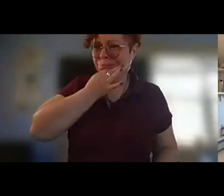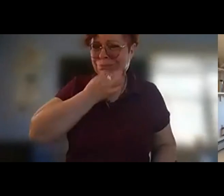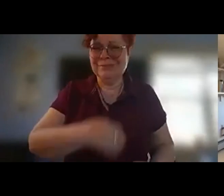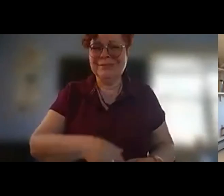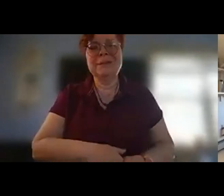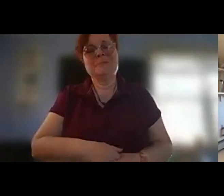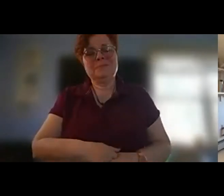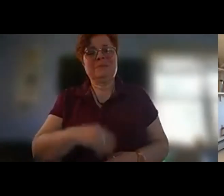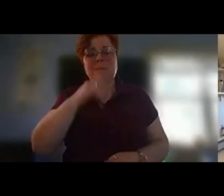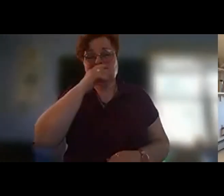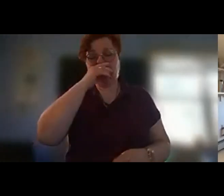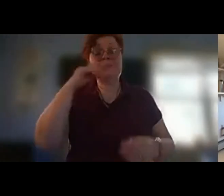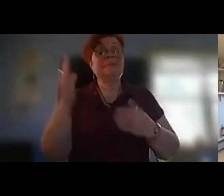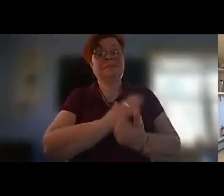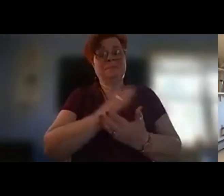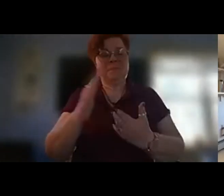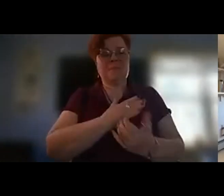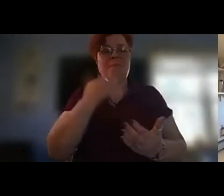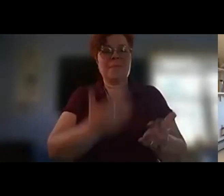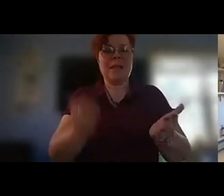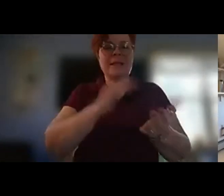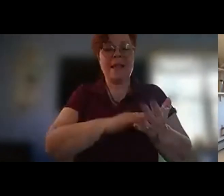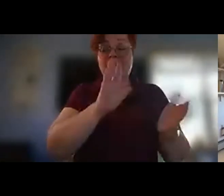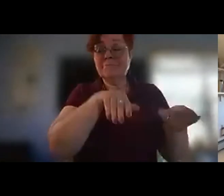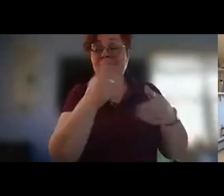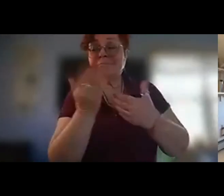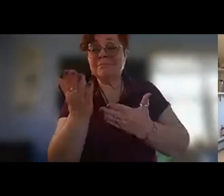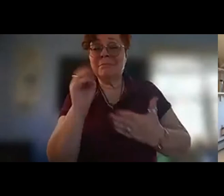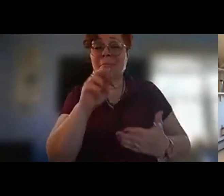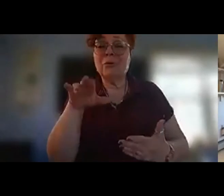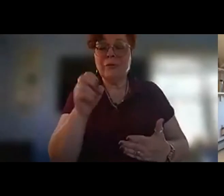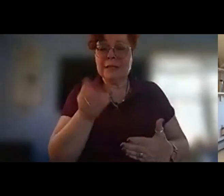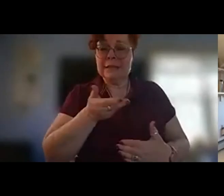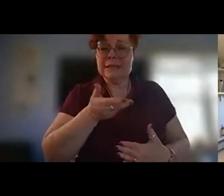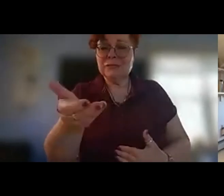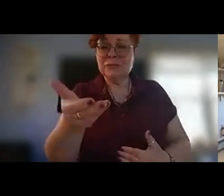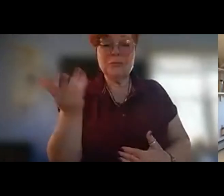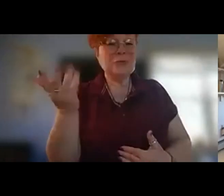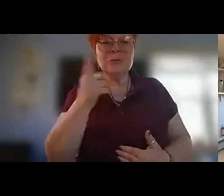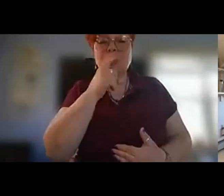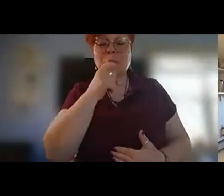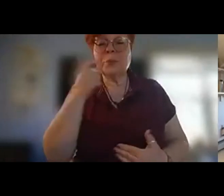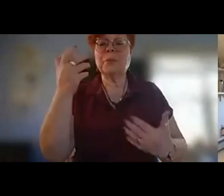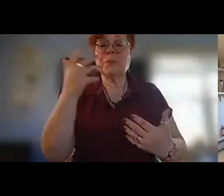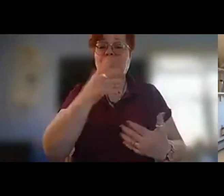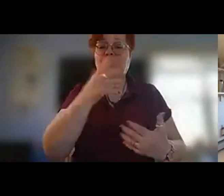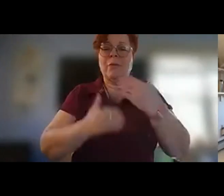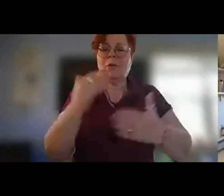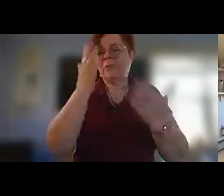but anyway i'm gonna get pass it on to you marie so you can introduce the poems of the winners thank you so much marie